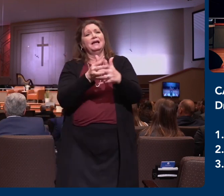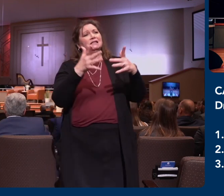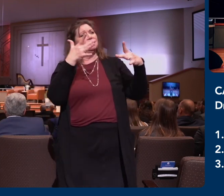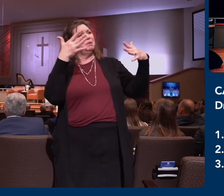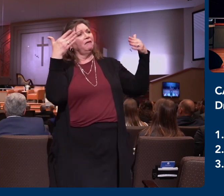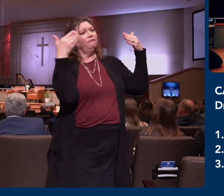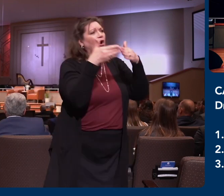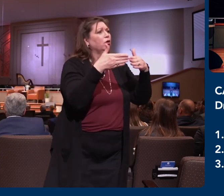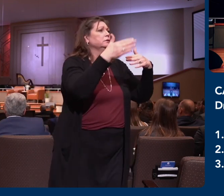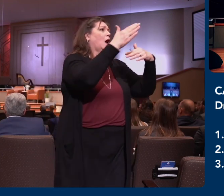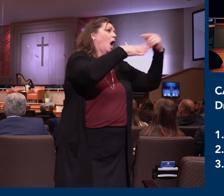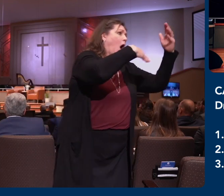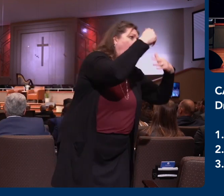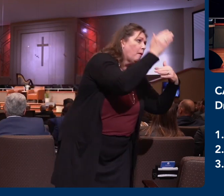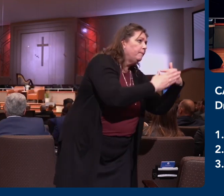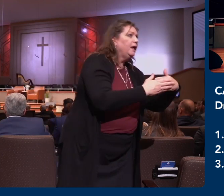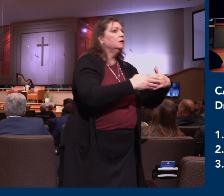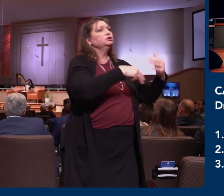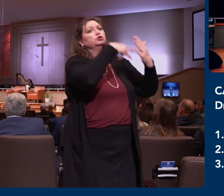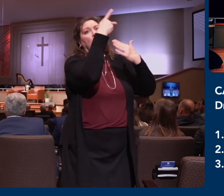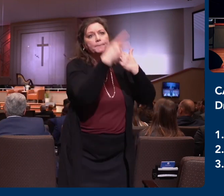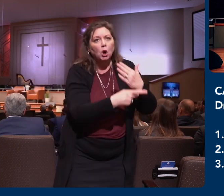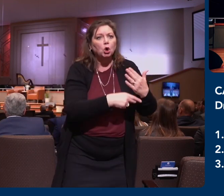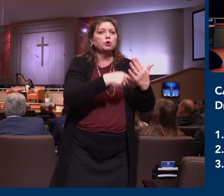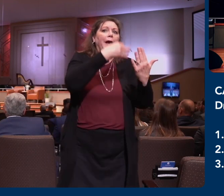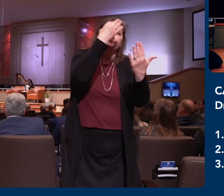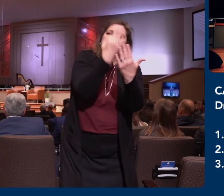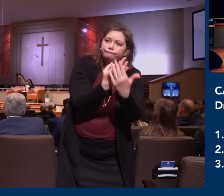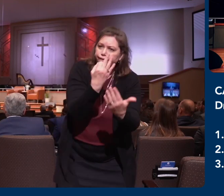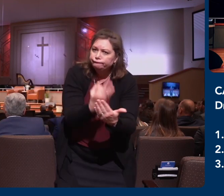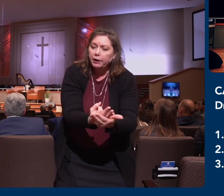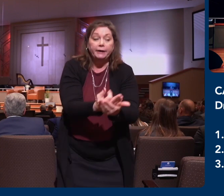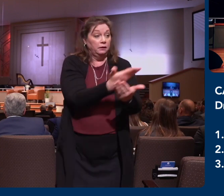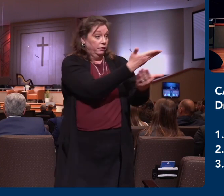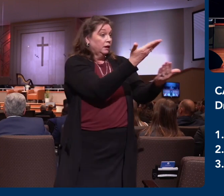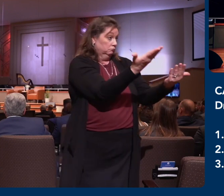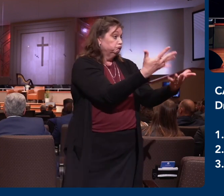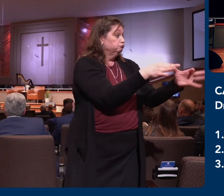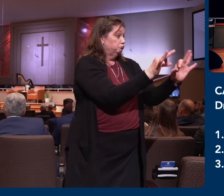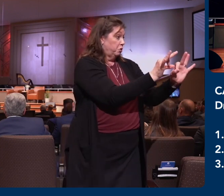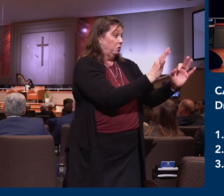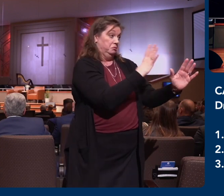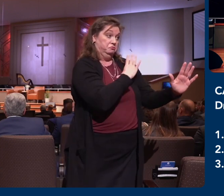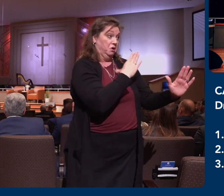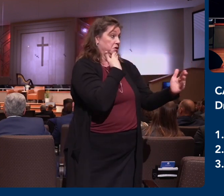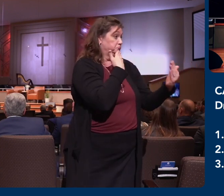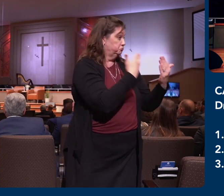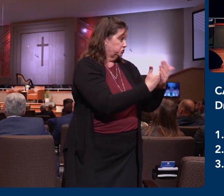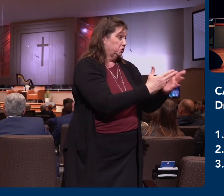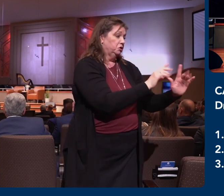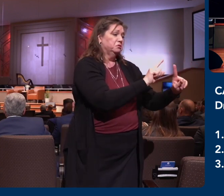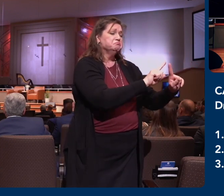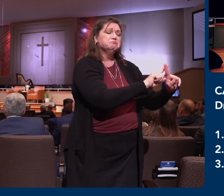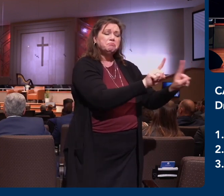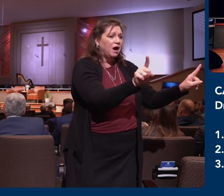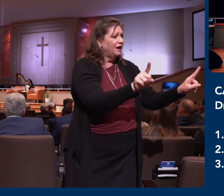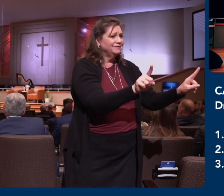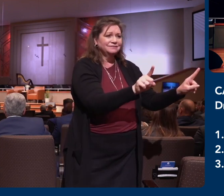finances. And all of these are good and they're necessary. But remember that pointing people to Jesus Christ is the priority